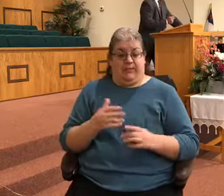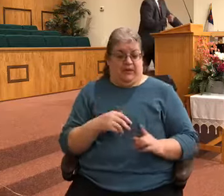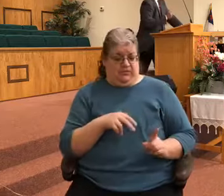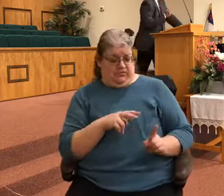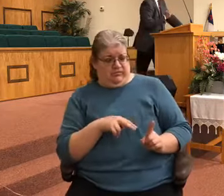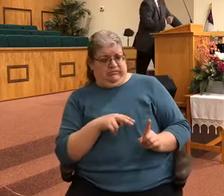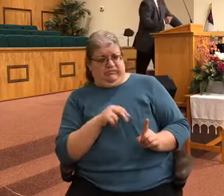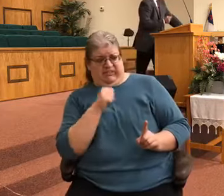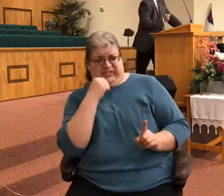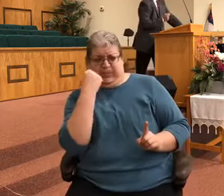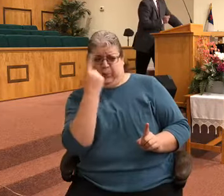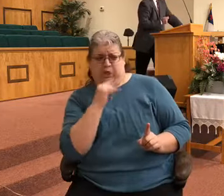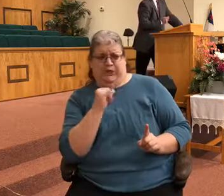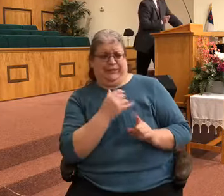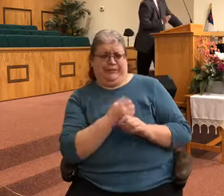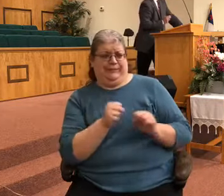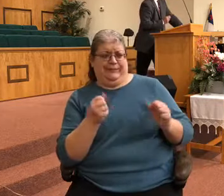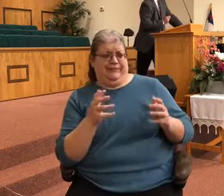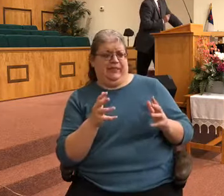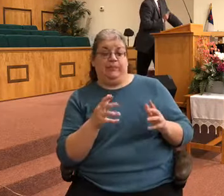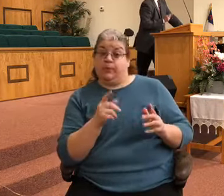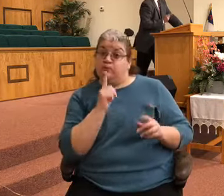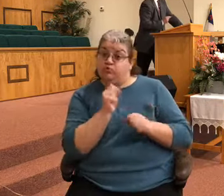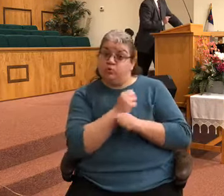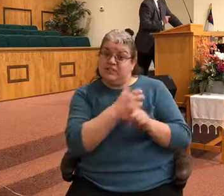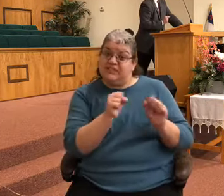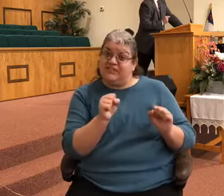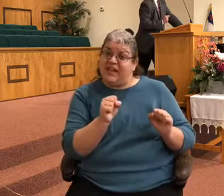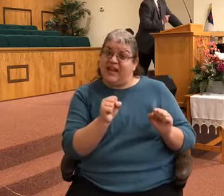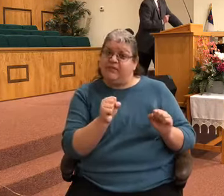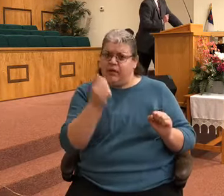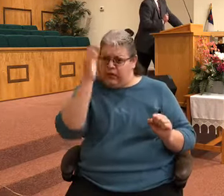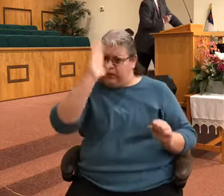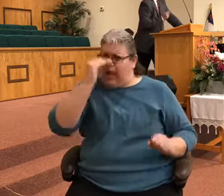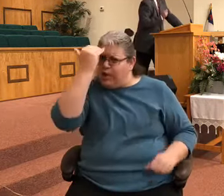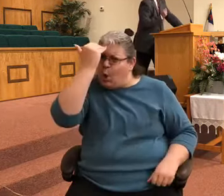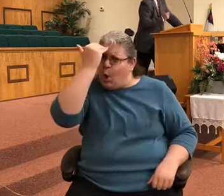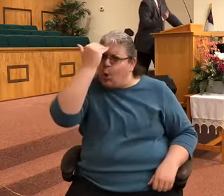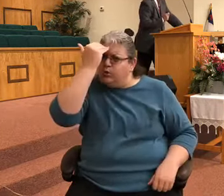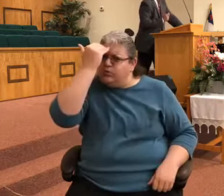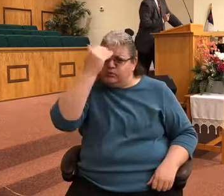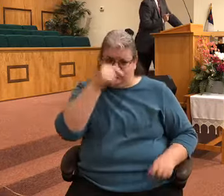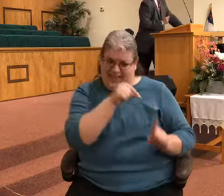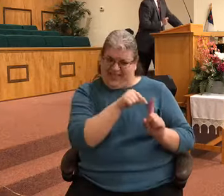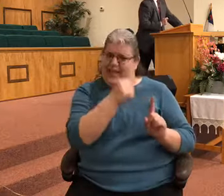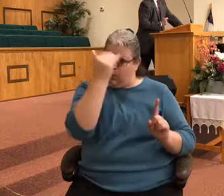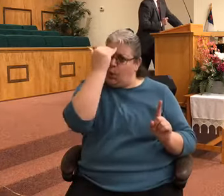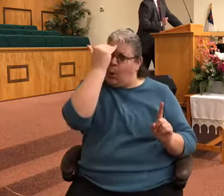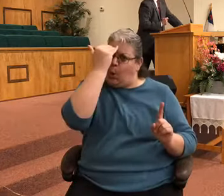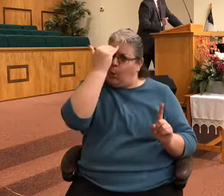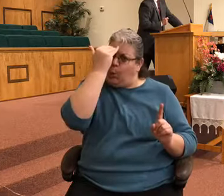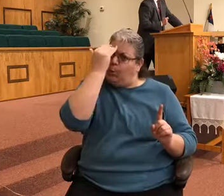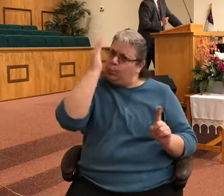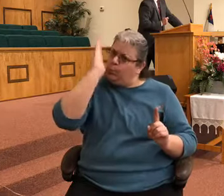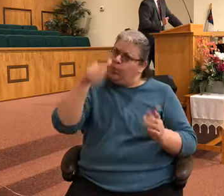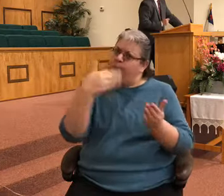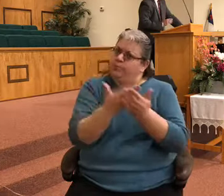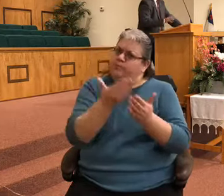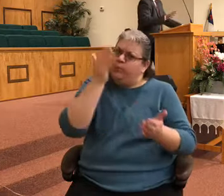truly been saved, God knows it. They know it. And inevitably, it will be proven. I know